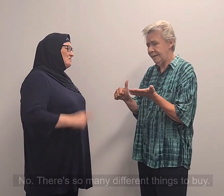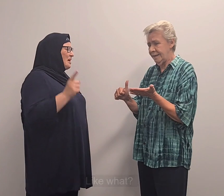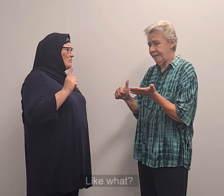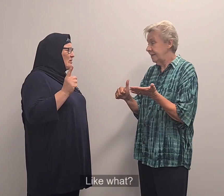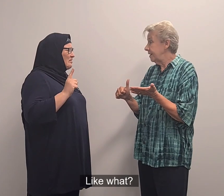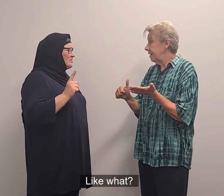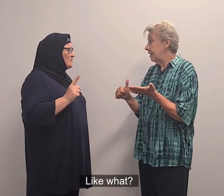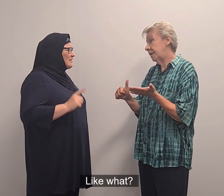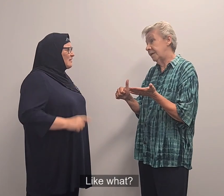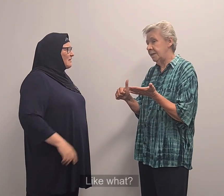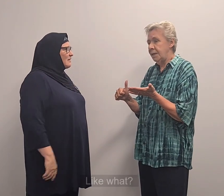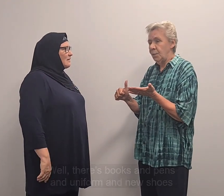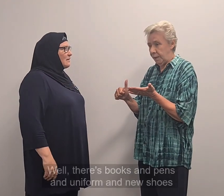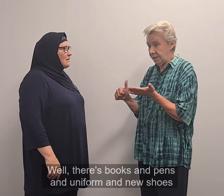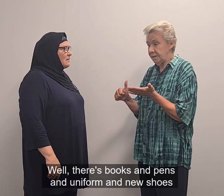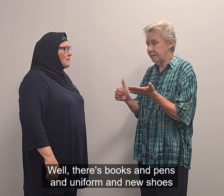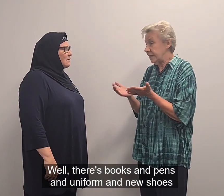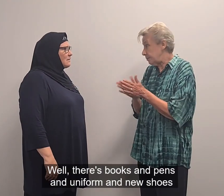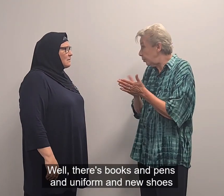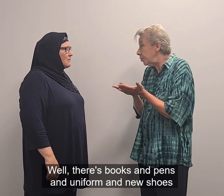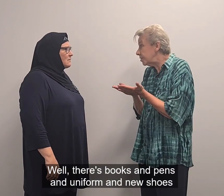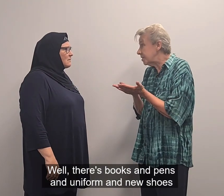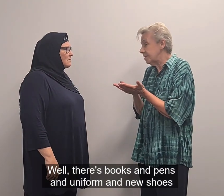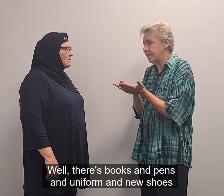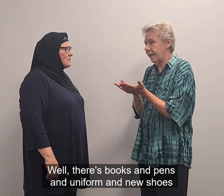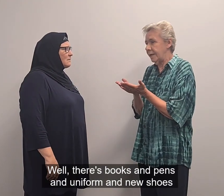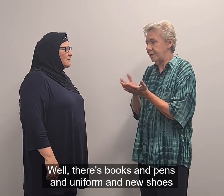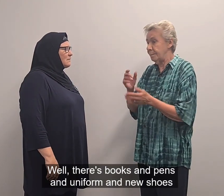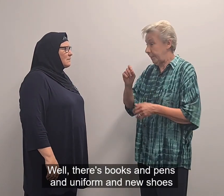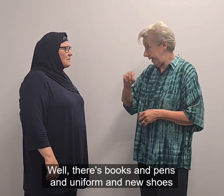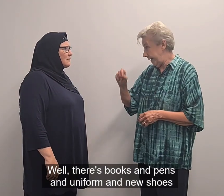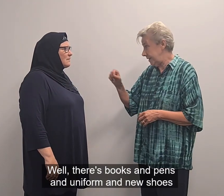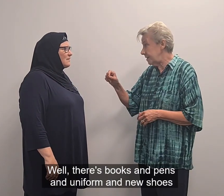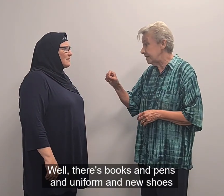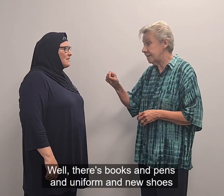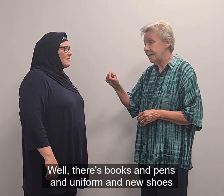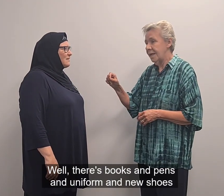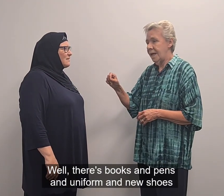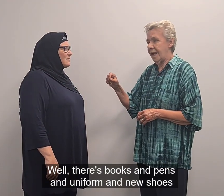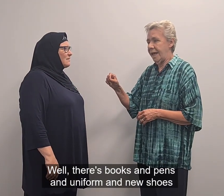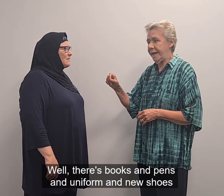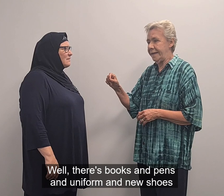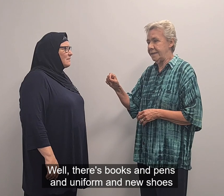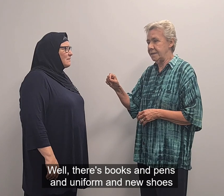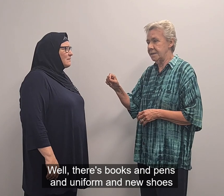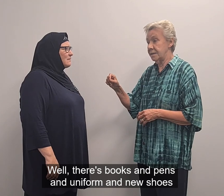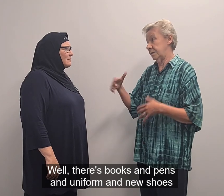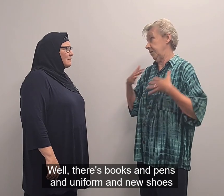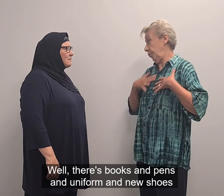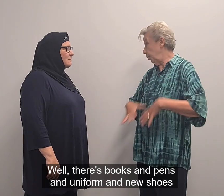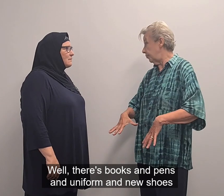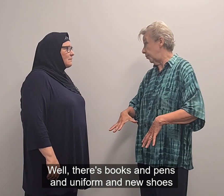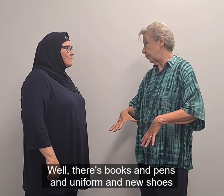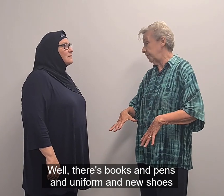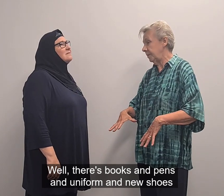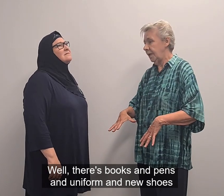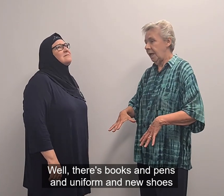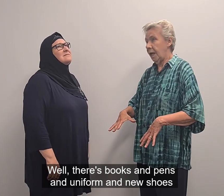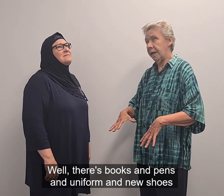Like what? Well, there's books and pens and uniform and